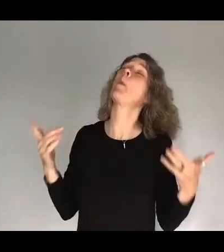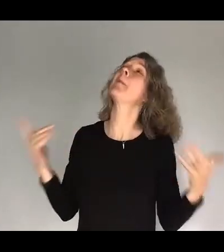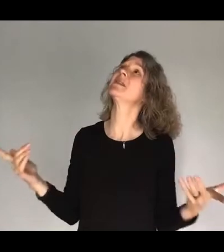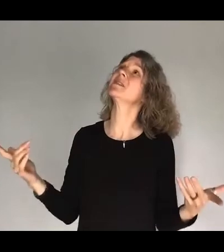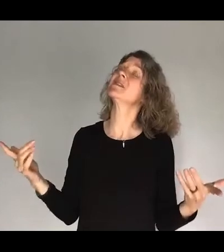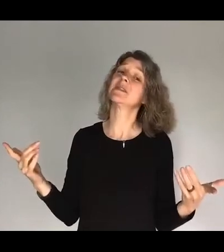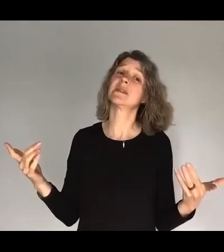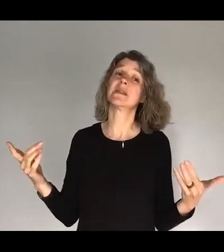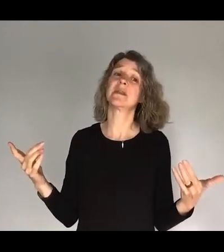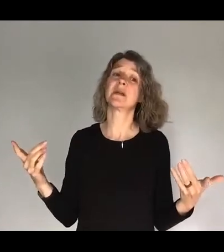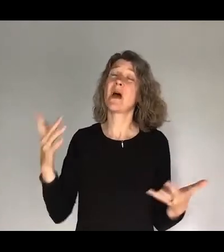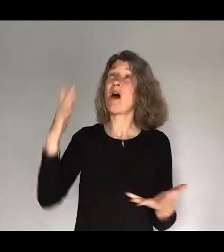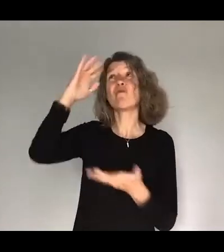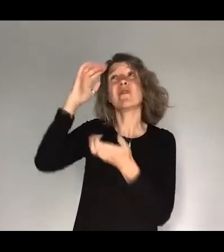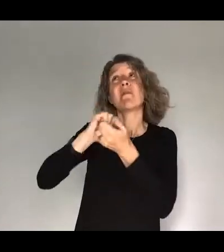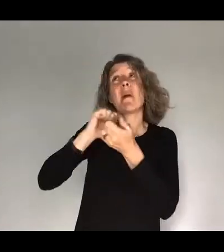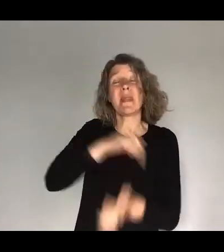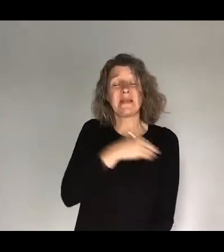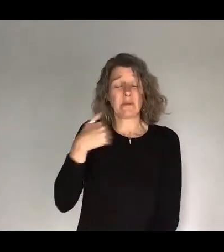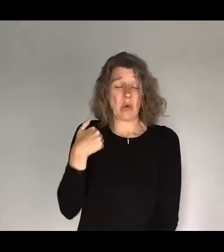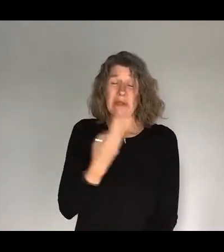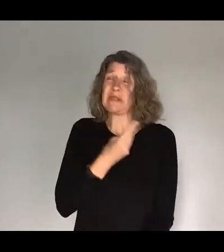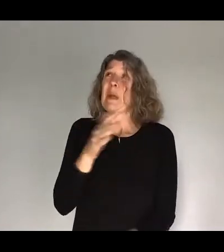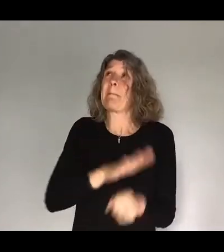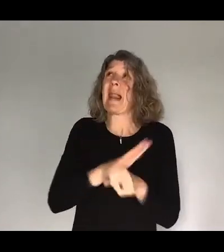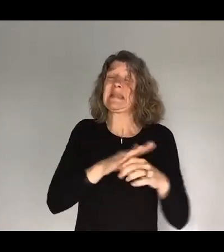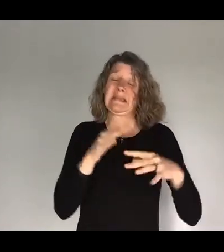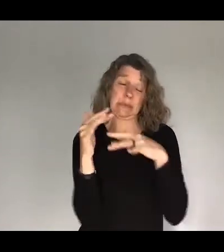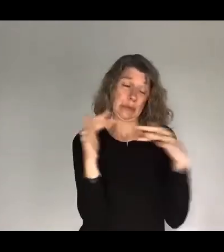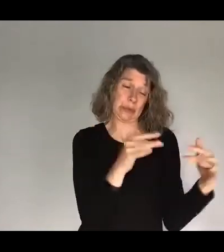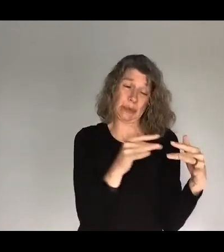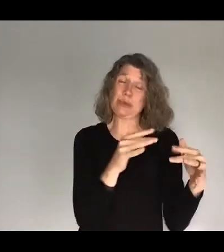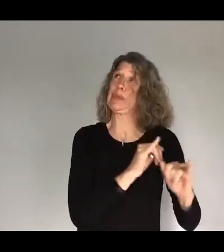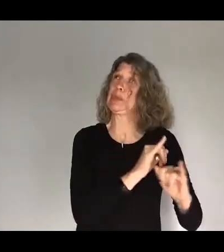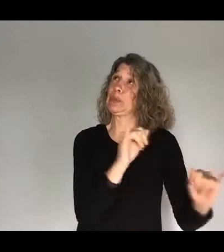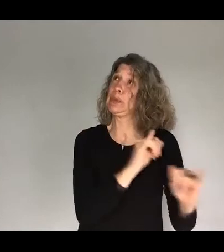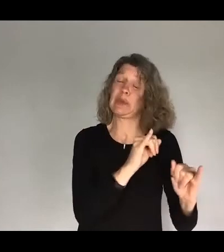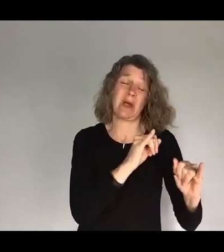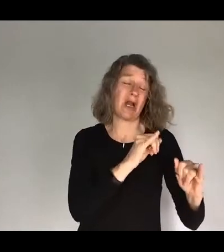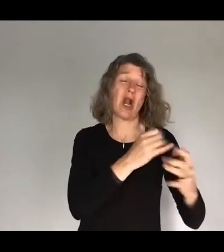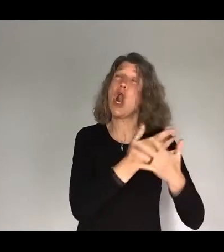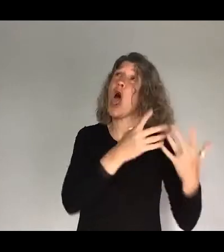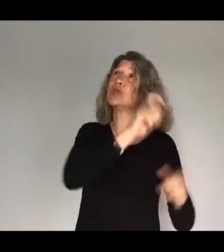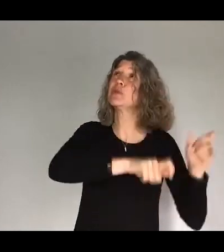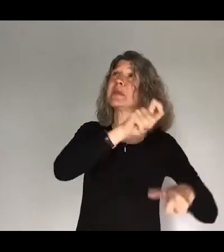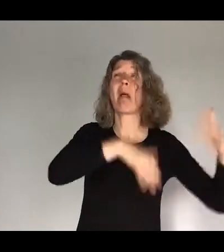places where there is conflict, unrest, and immense human suffering. Lord, we pray for your